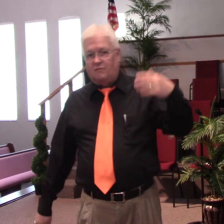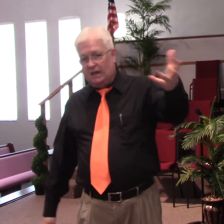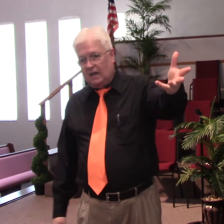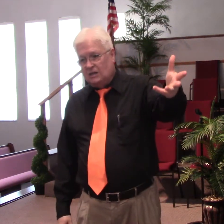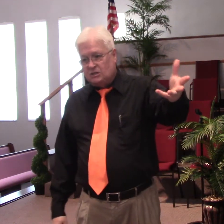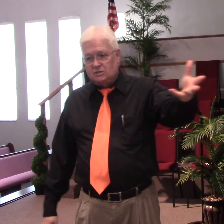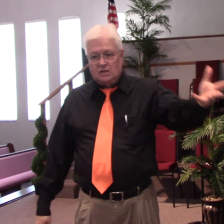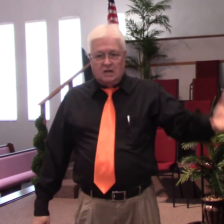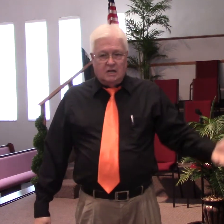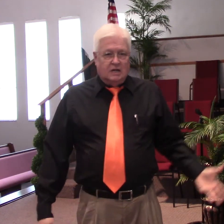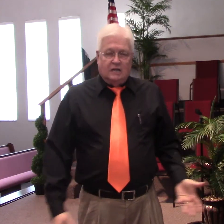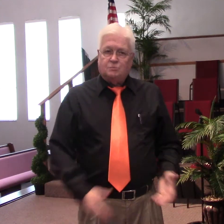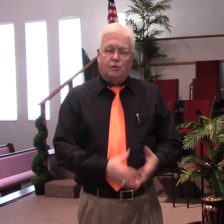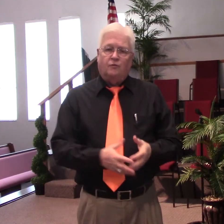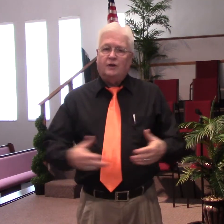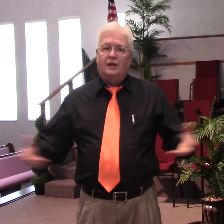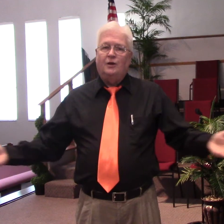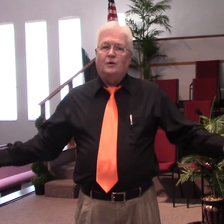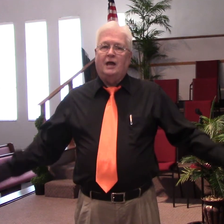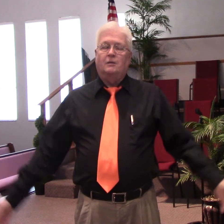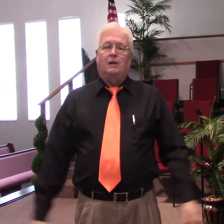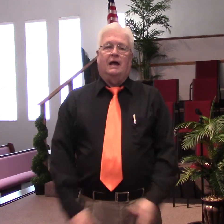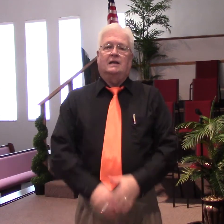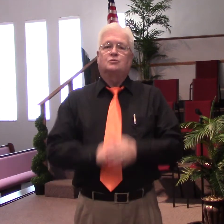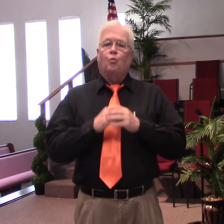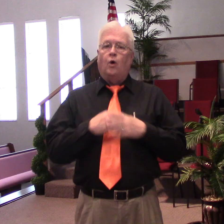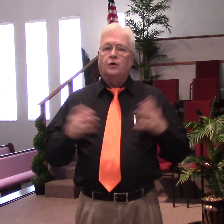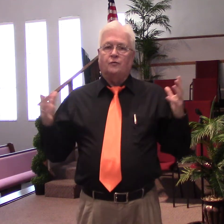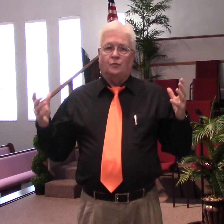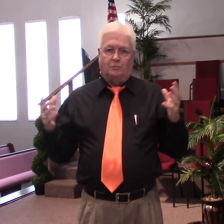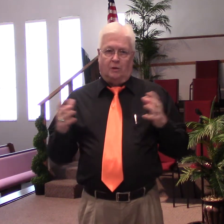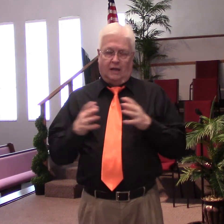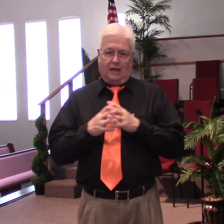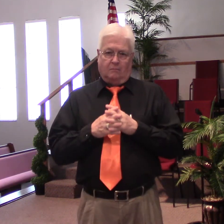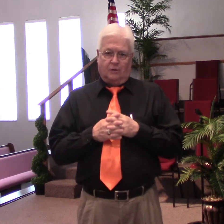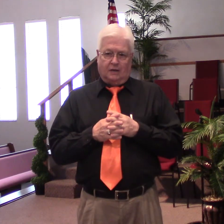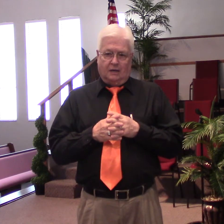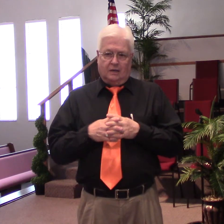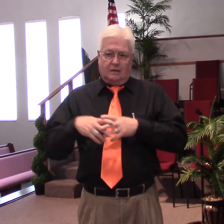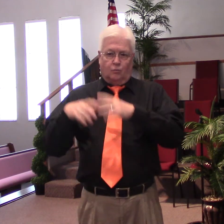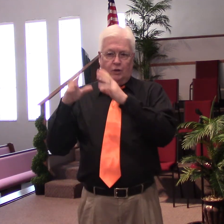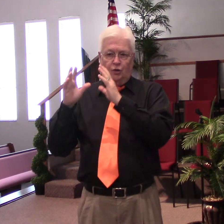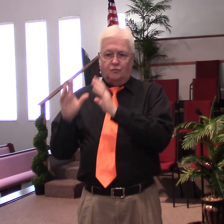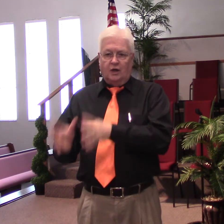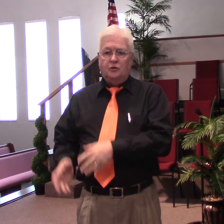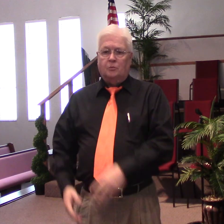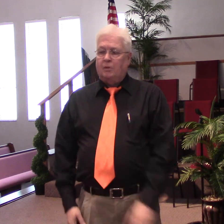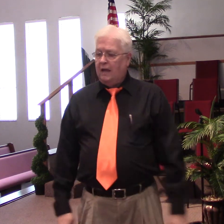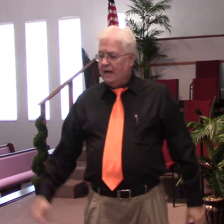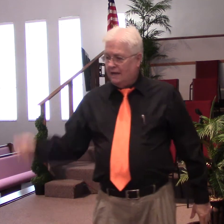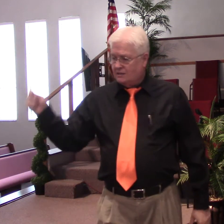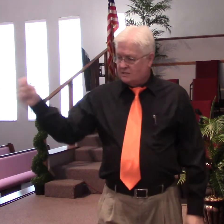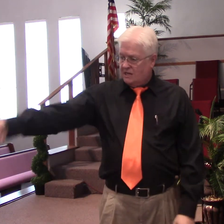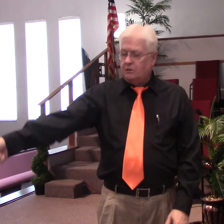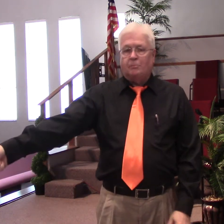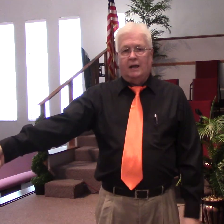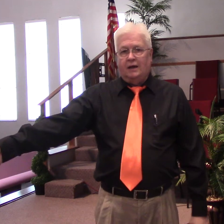vacations. It's perfectly okay to plan. It's wonderful to plan, but when you've done your planning, set the planner